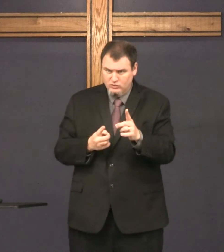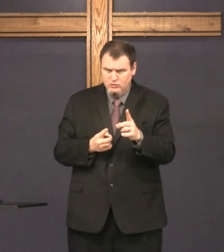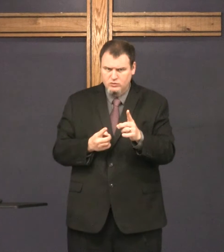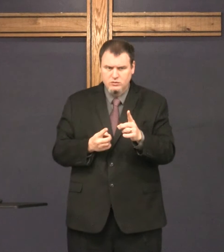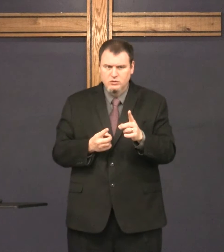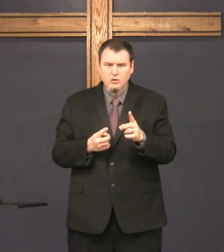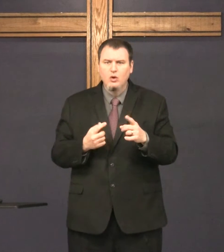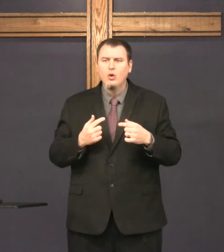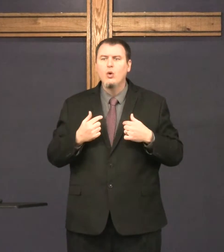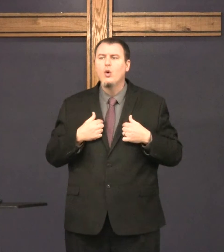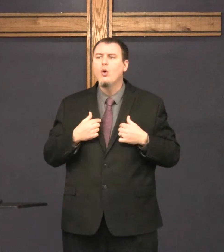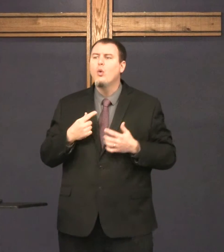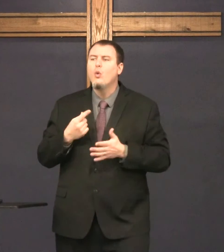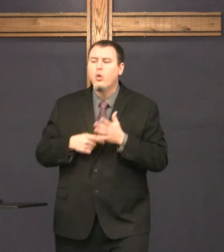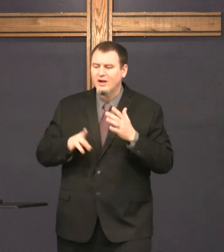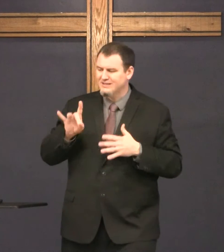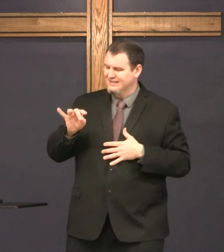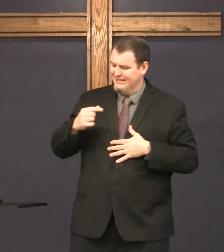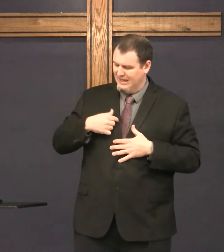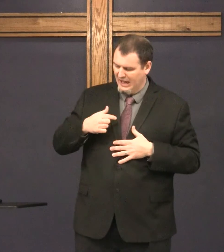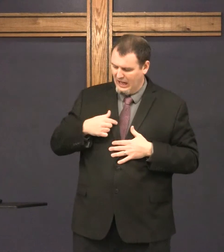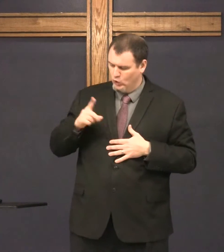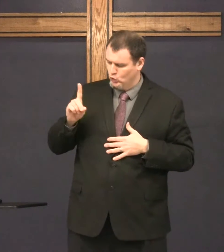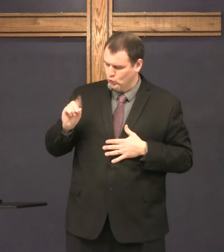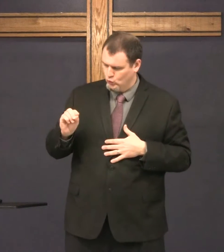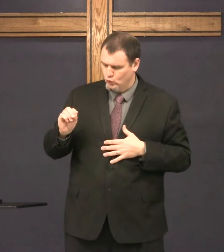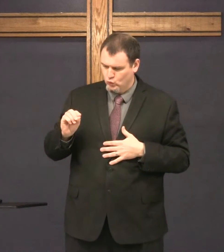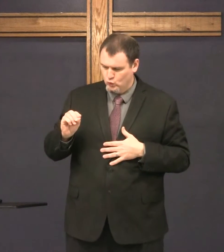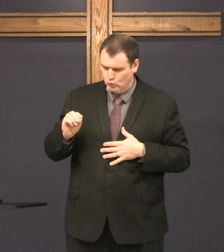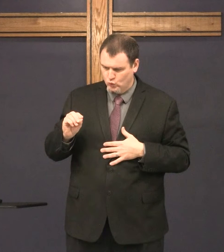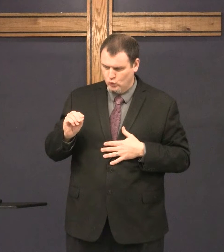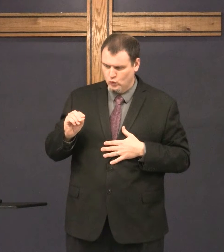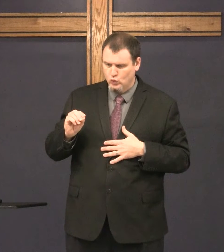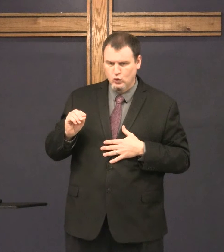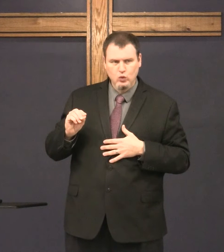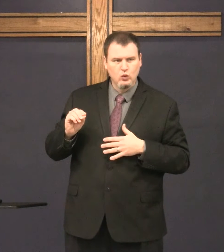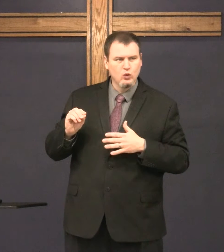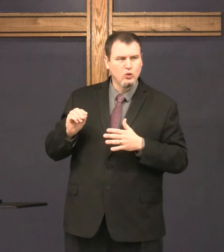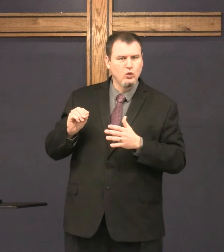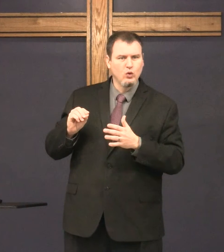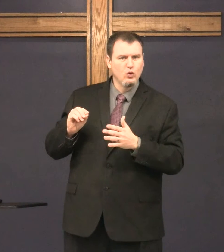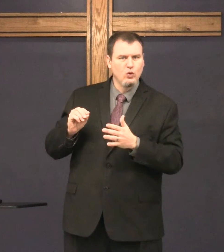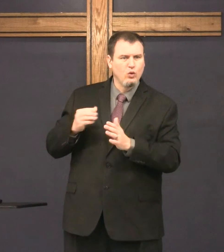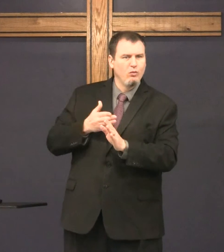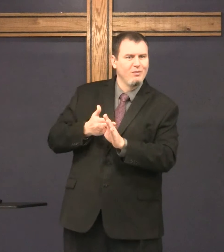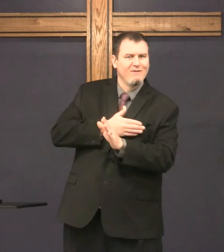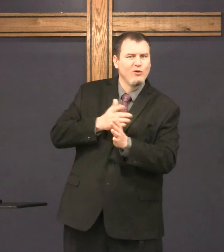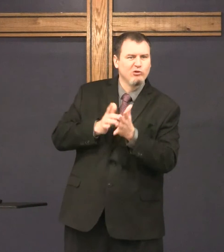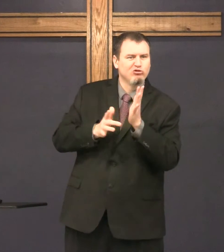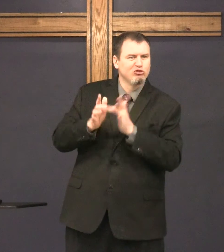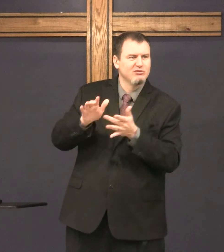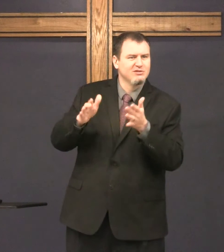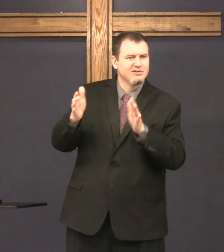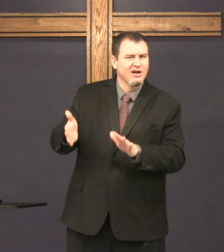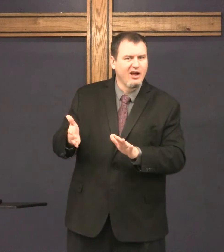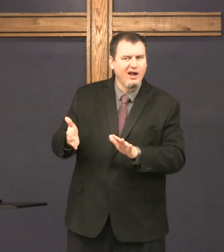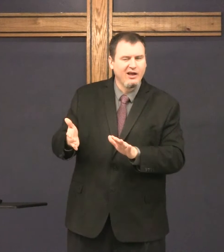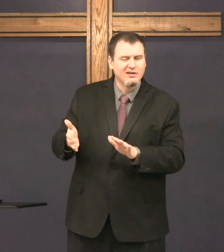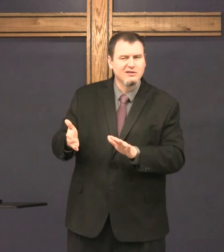as the disciples, as a disciple, what would I do before Jesus died?